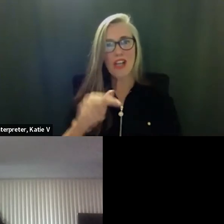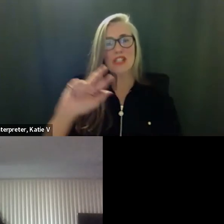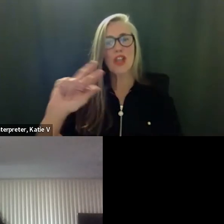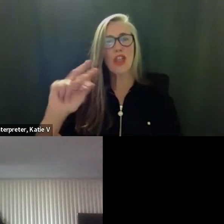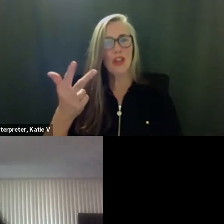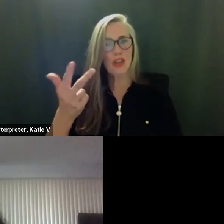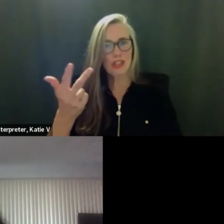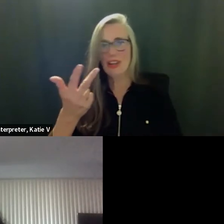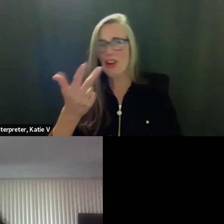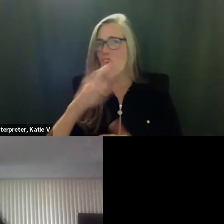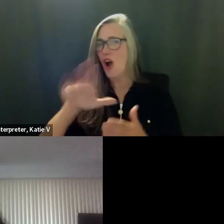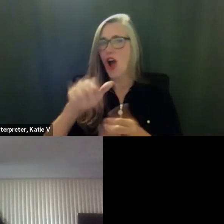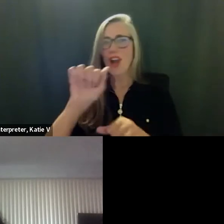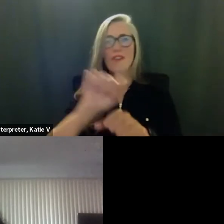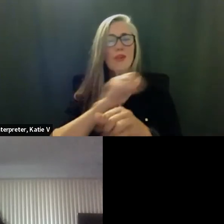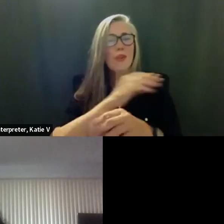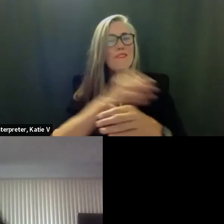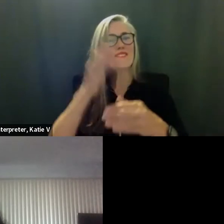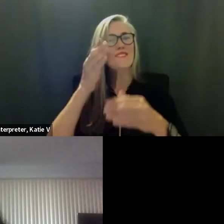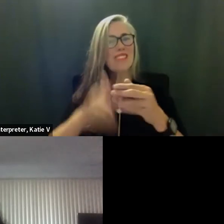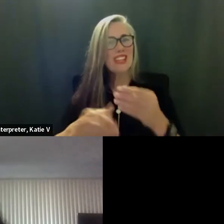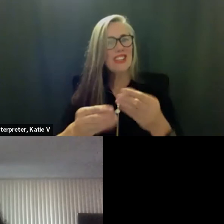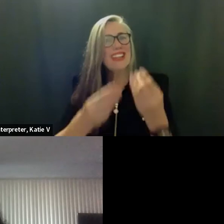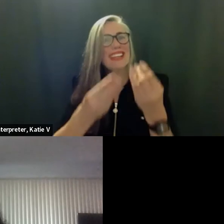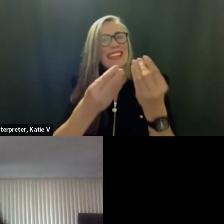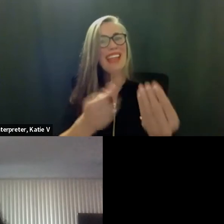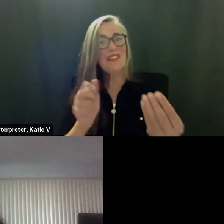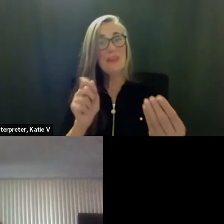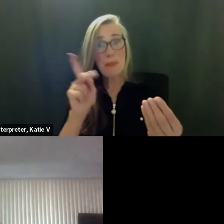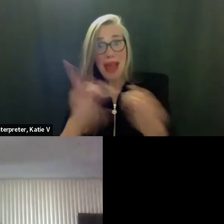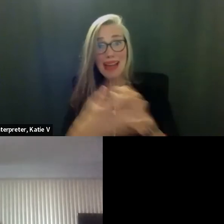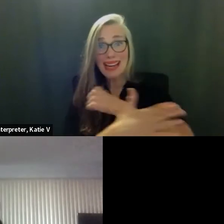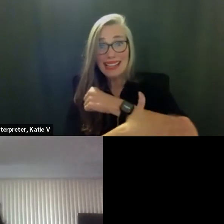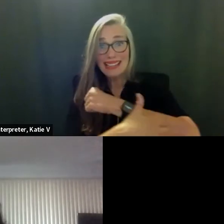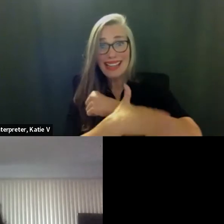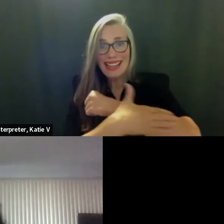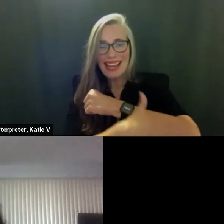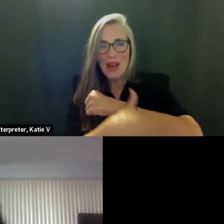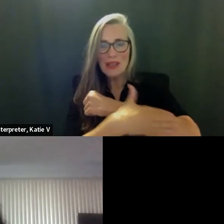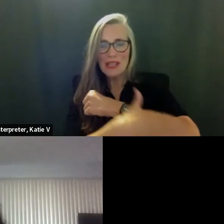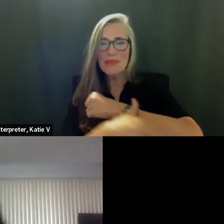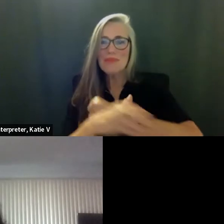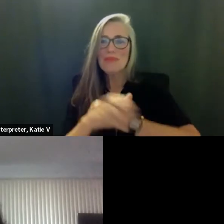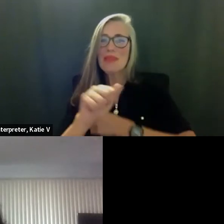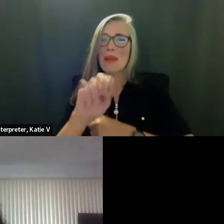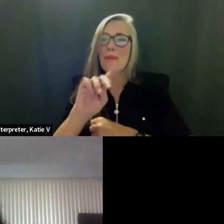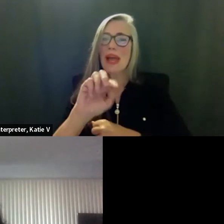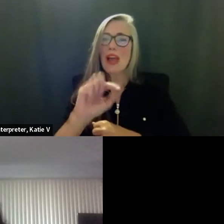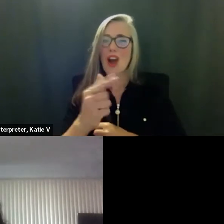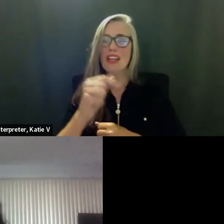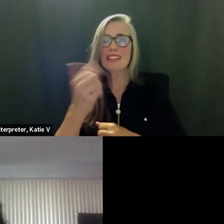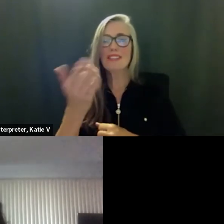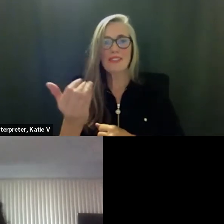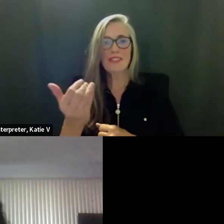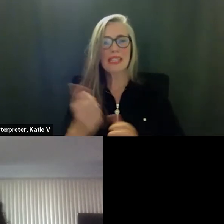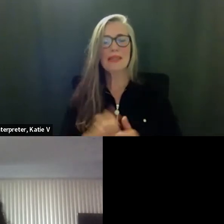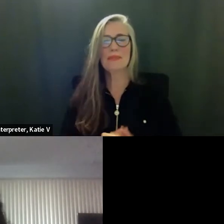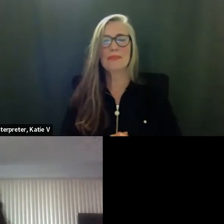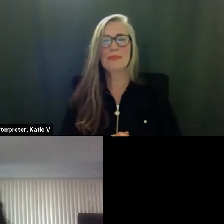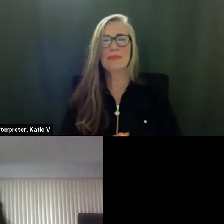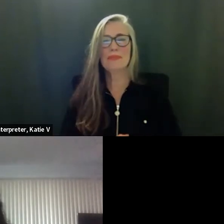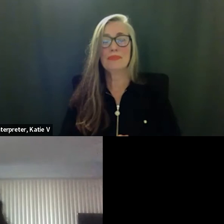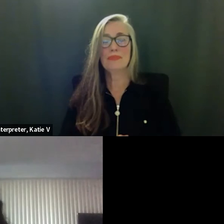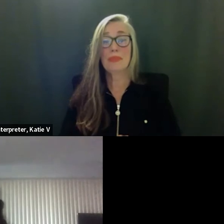got it to the county office by august 15th some of the key revisions that we had to do was one in particular